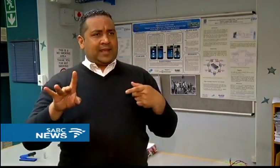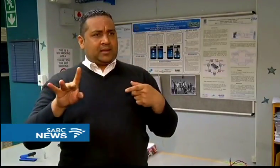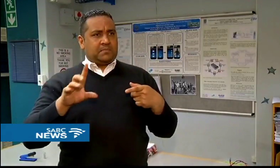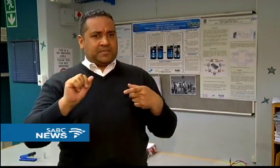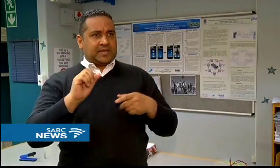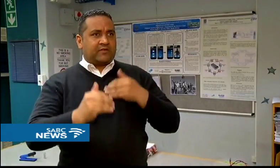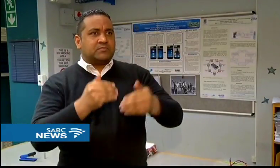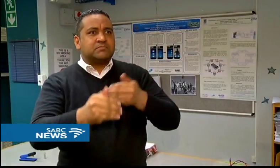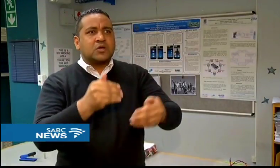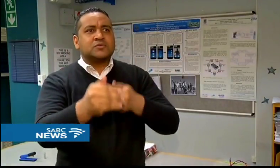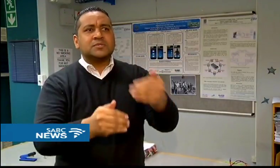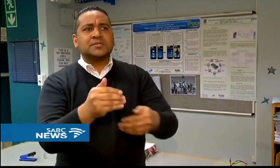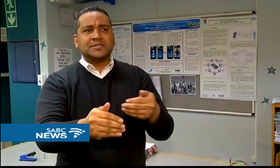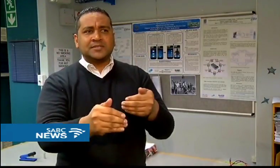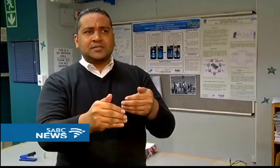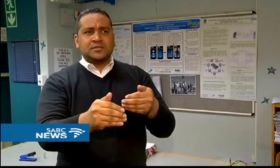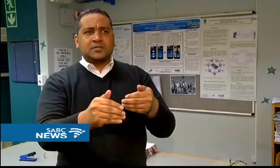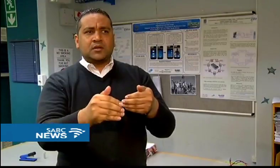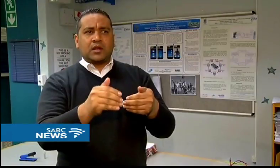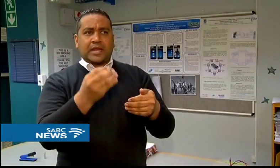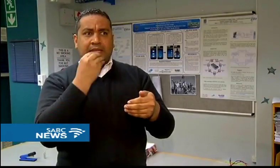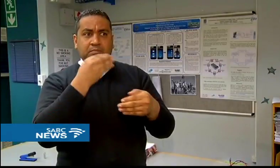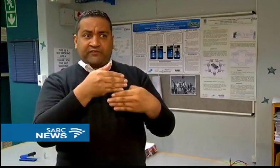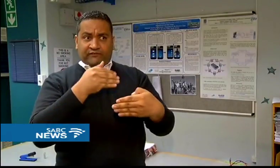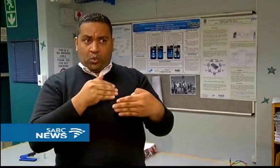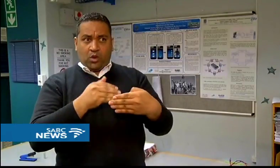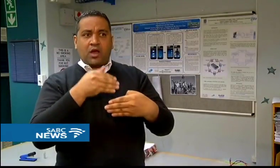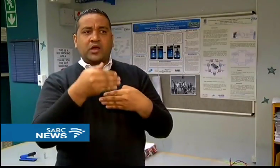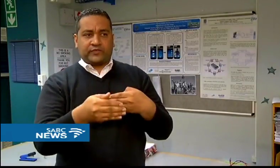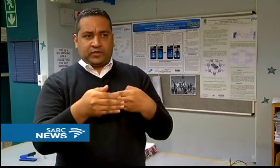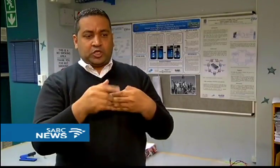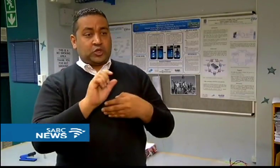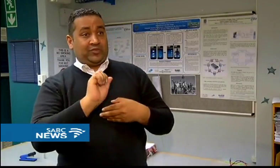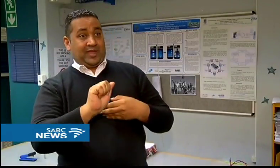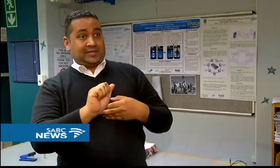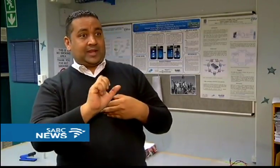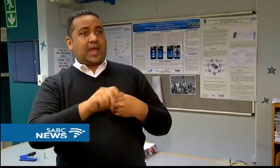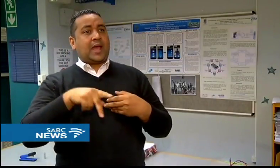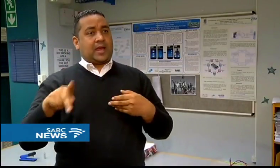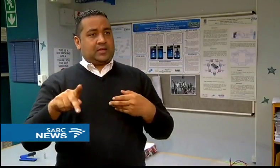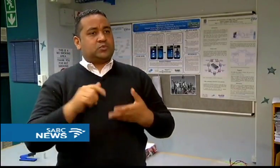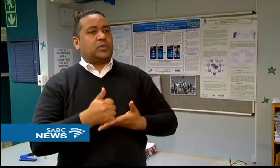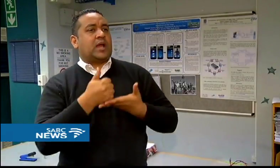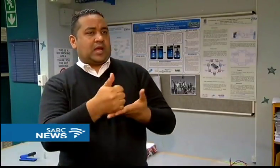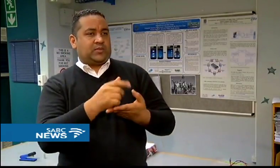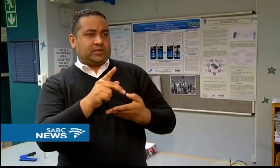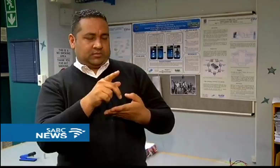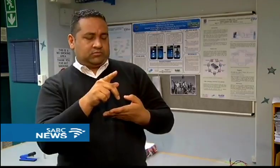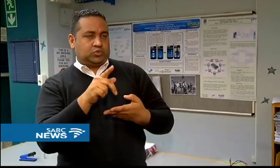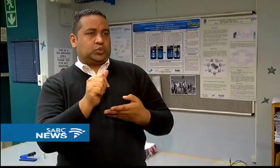even knowing that, even if it's for headaches, they need to know the process before and after taking medication. So this app